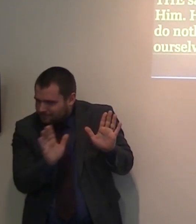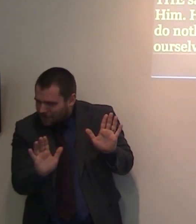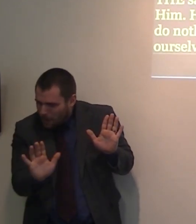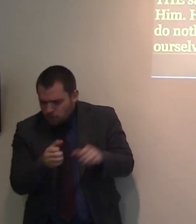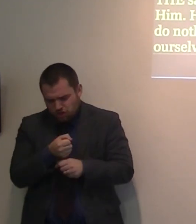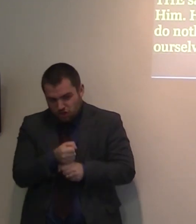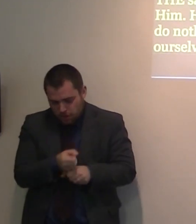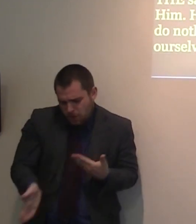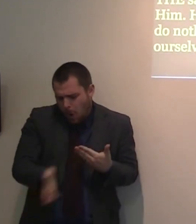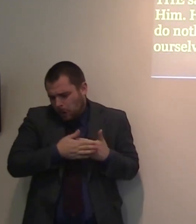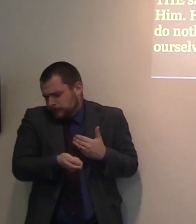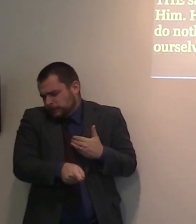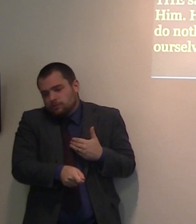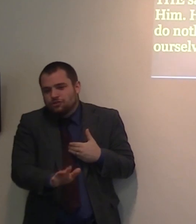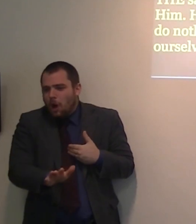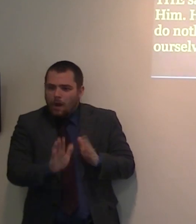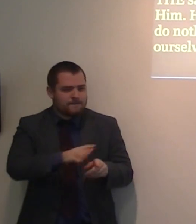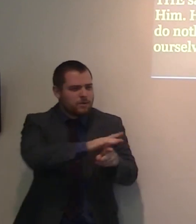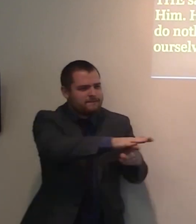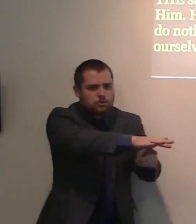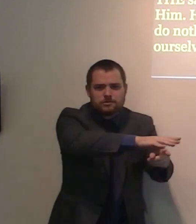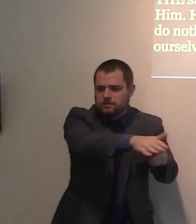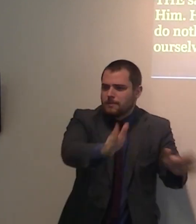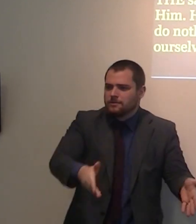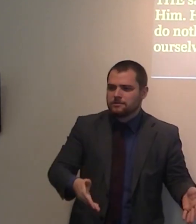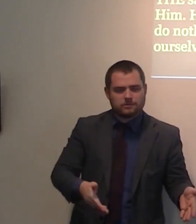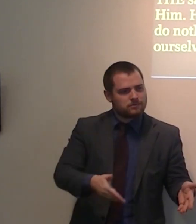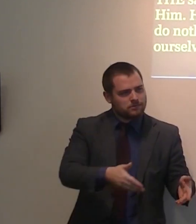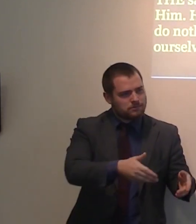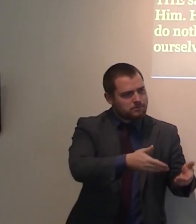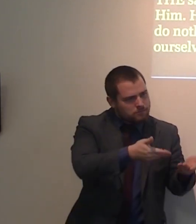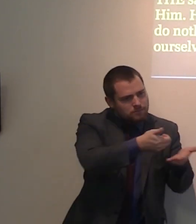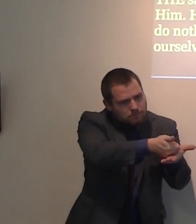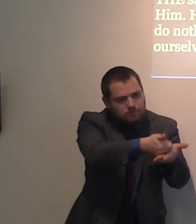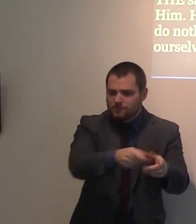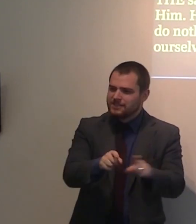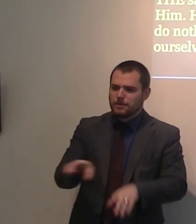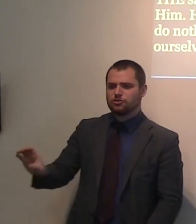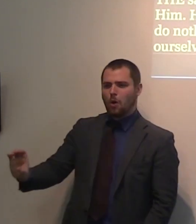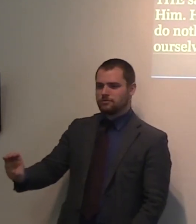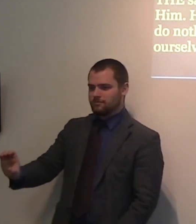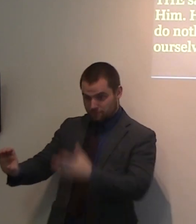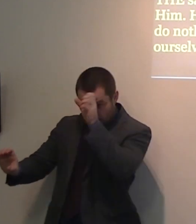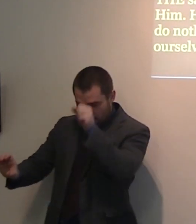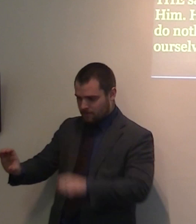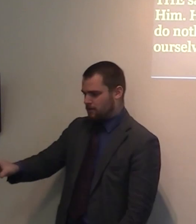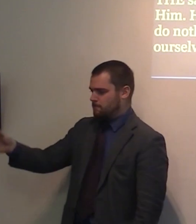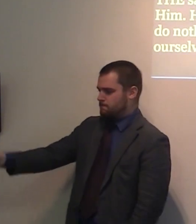Salt needs to be in contact with something to be defective. We don't need, again, to withdraw